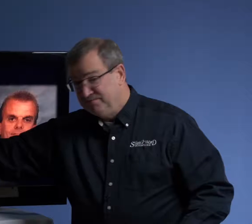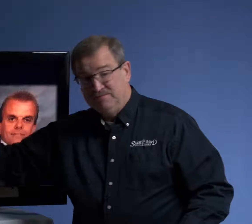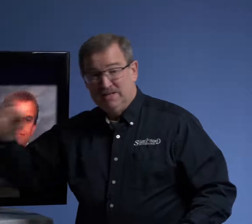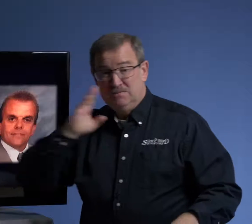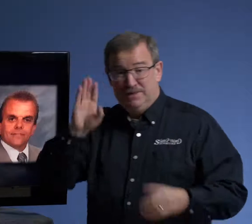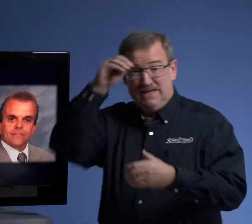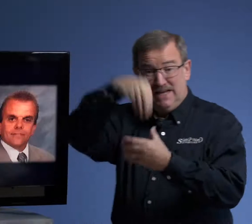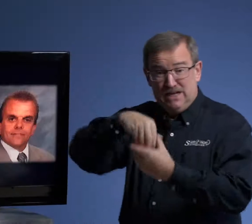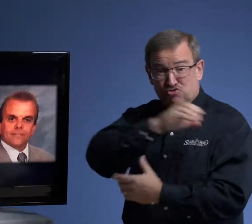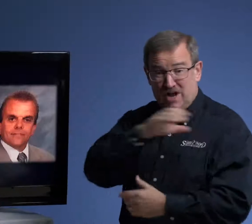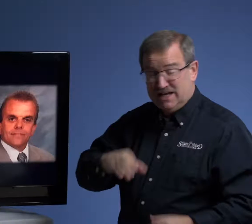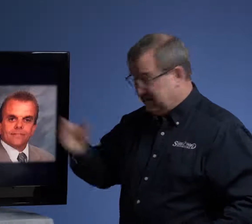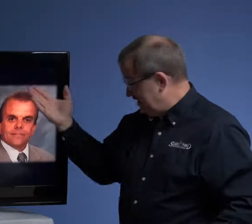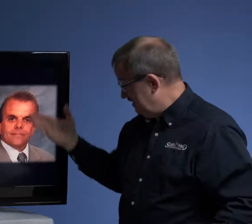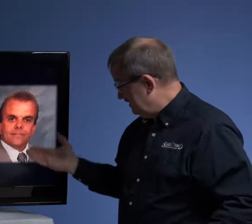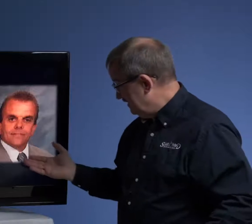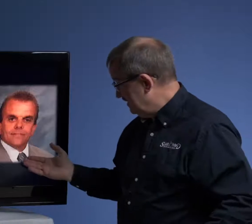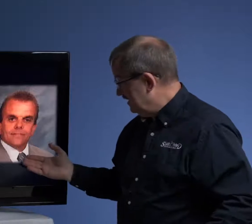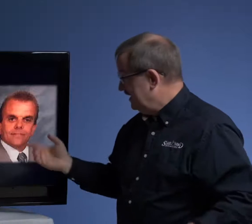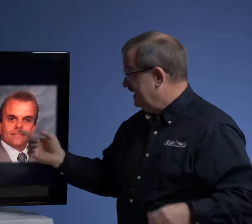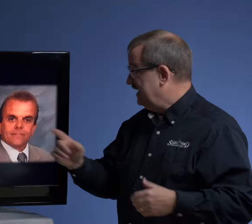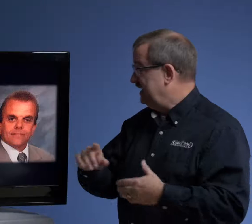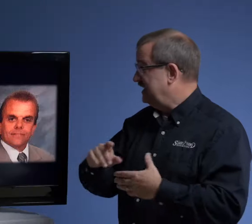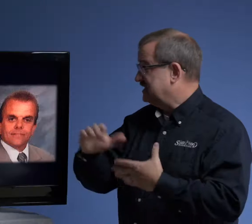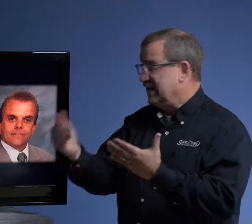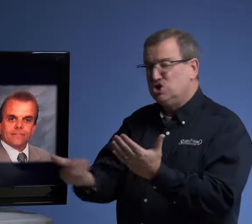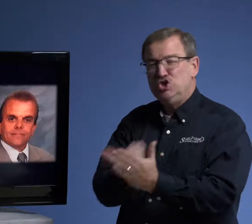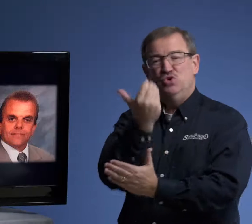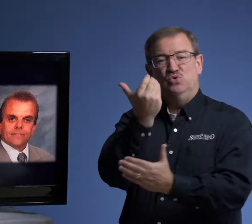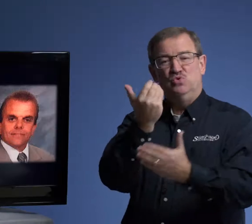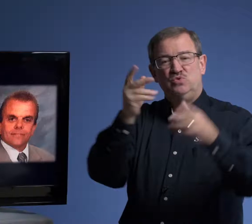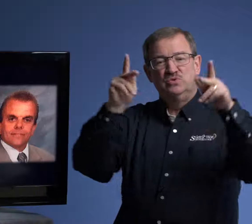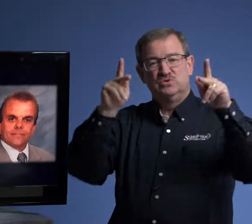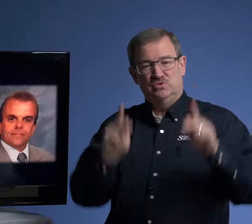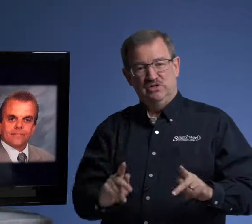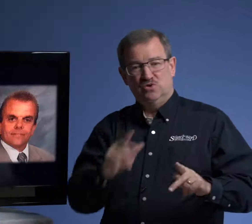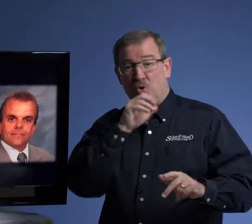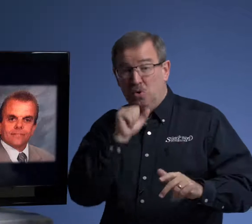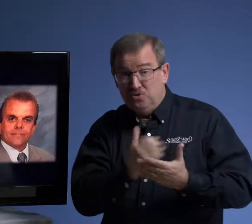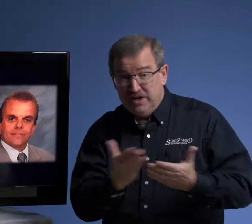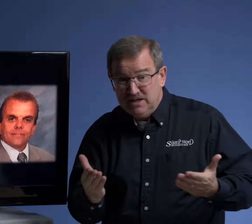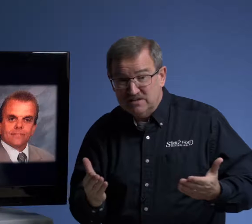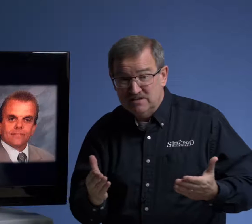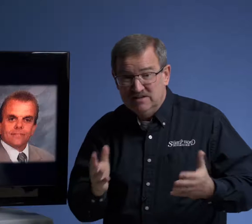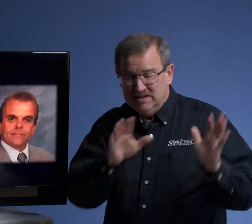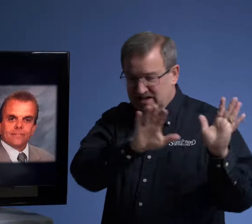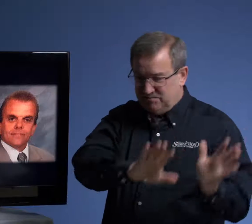be in Christ be he is a new creature, old things have